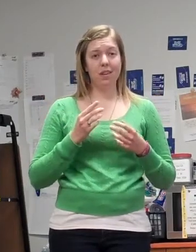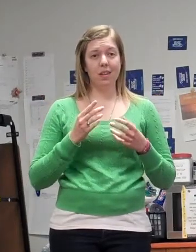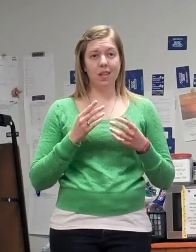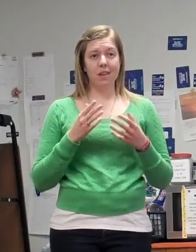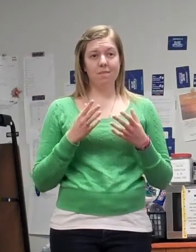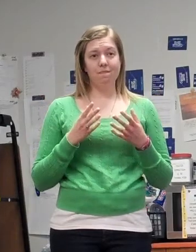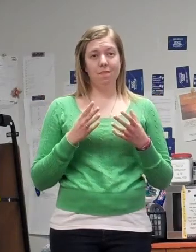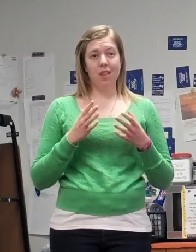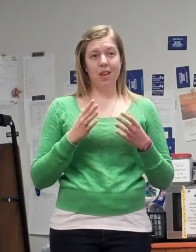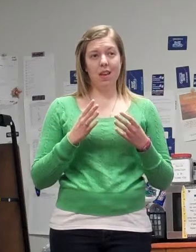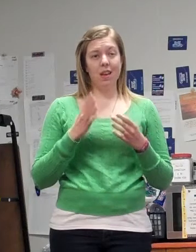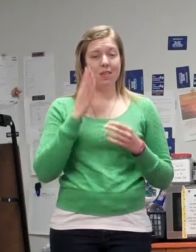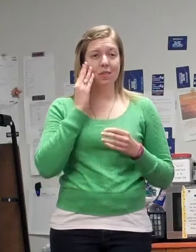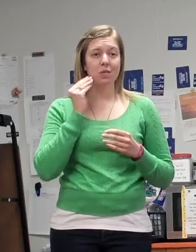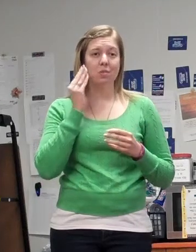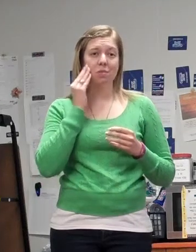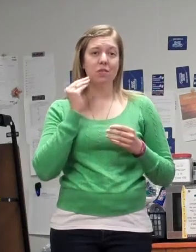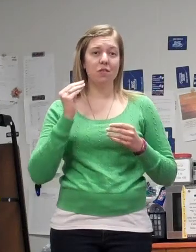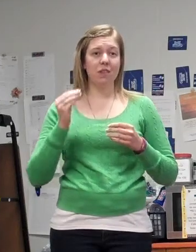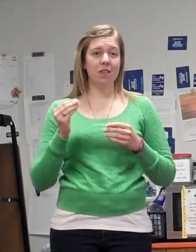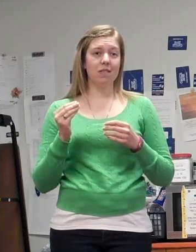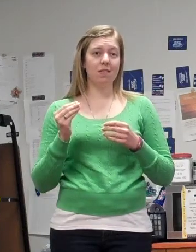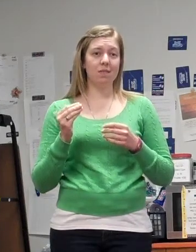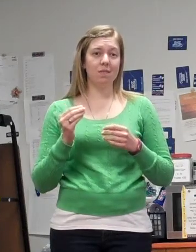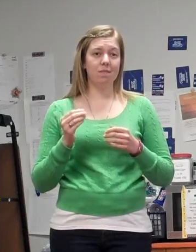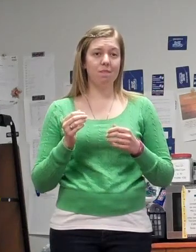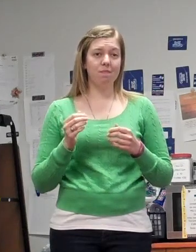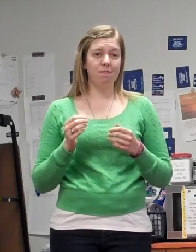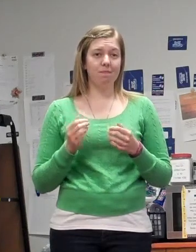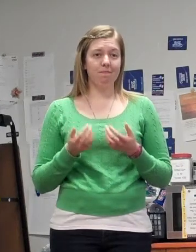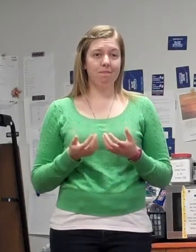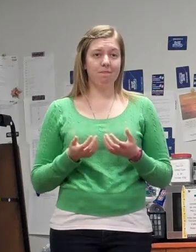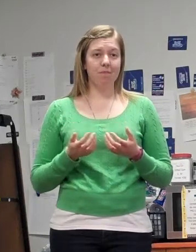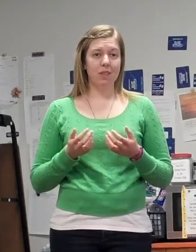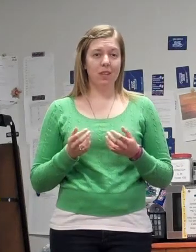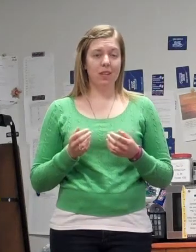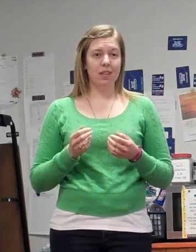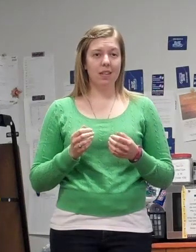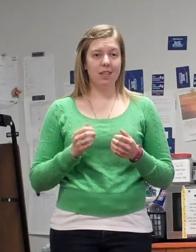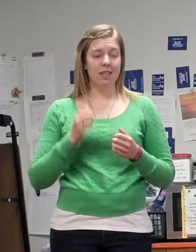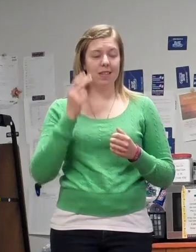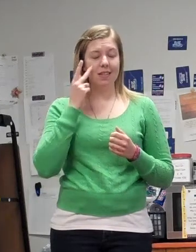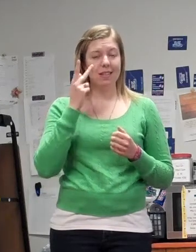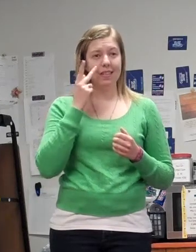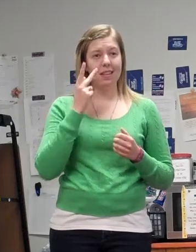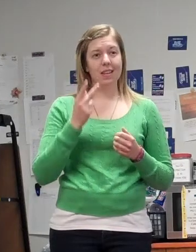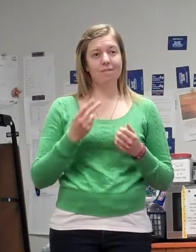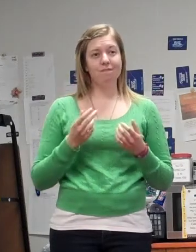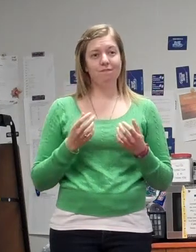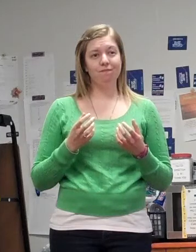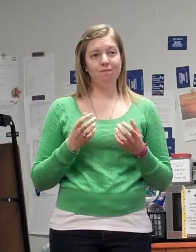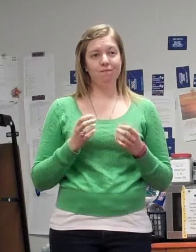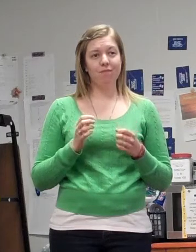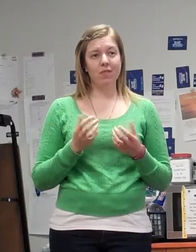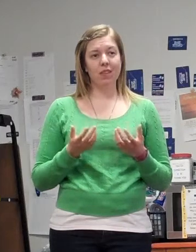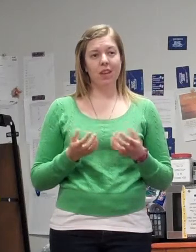they want them to see the effort that you made to save your loved one. And they feel that that's important for the grieving process, actually.